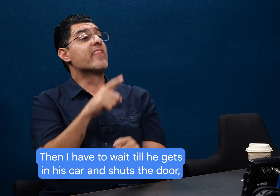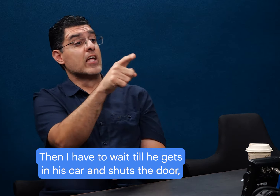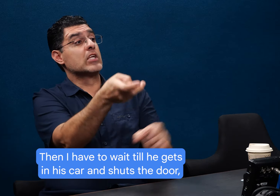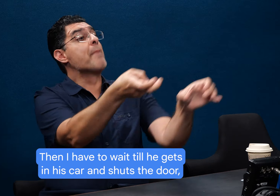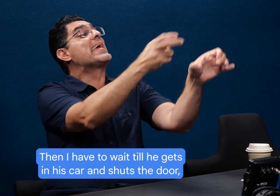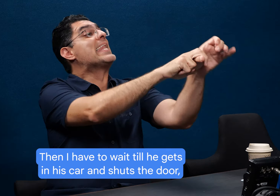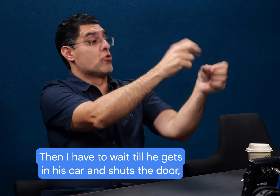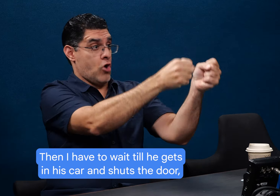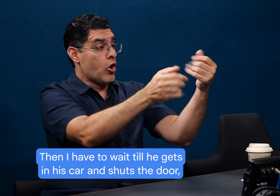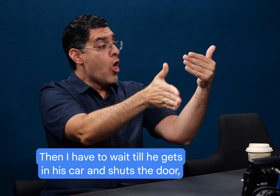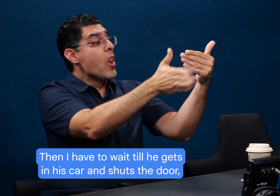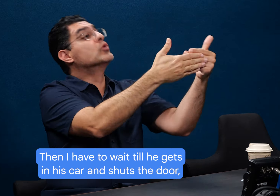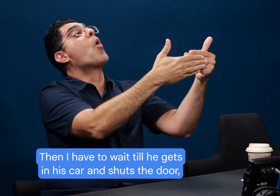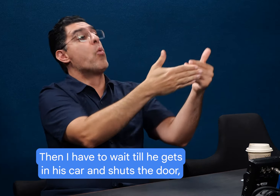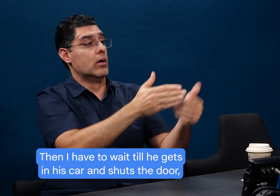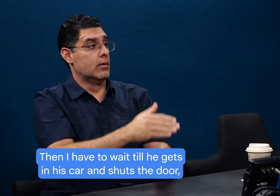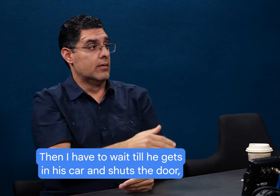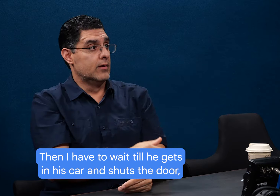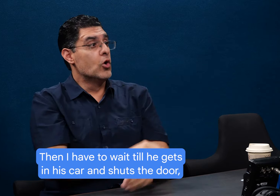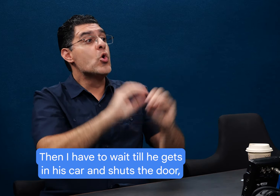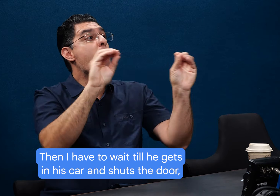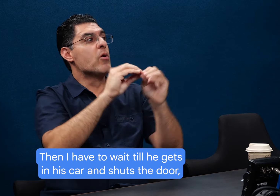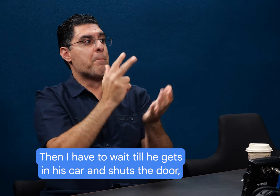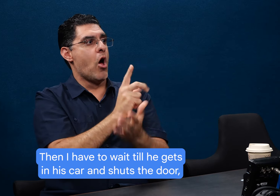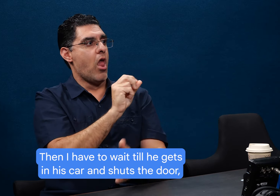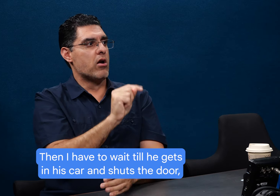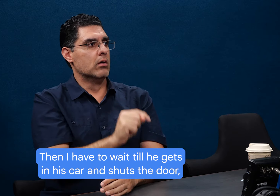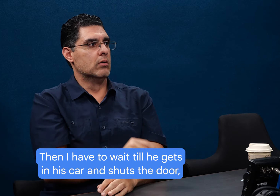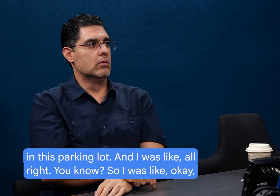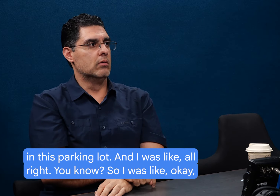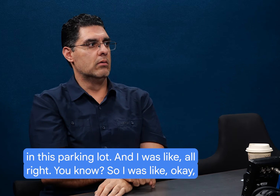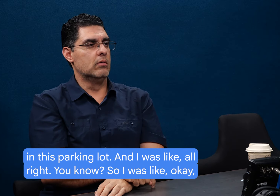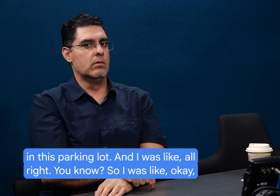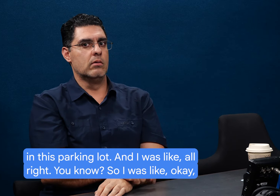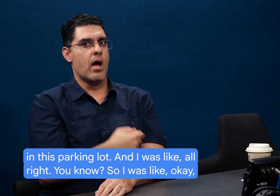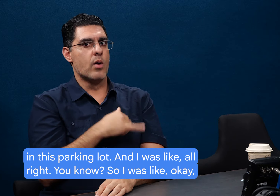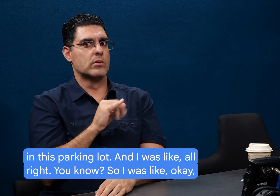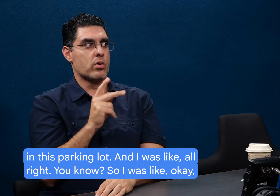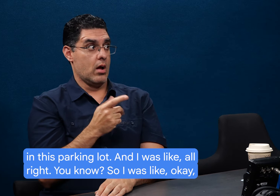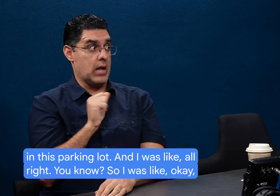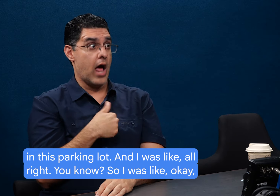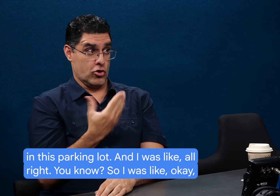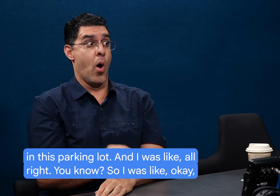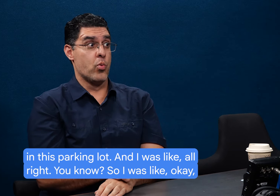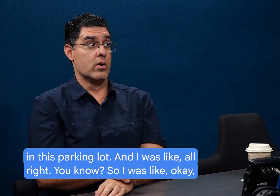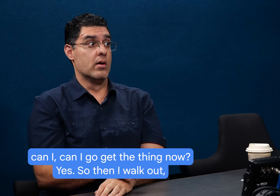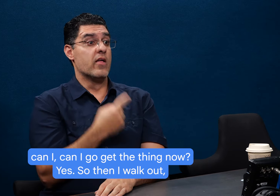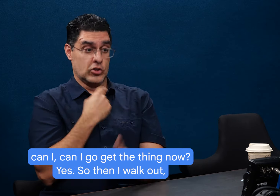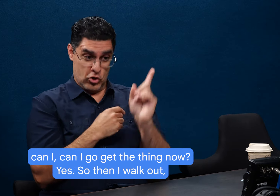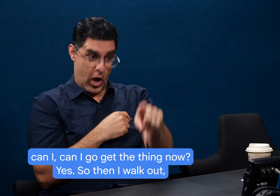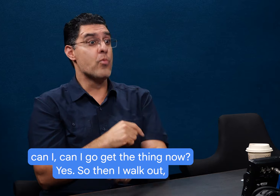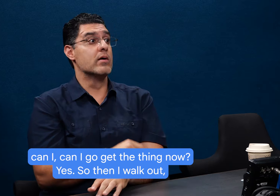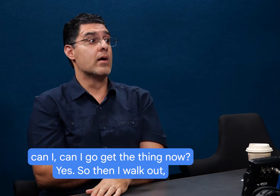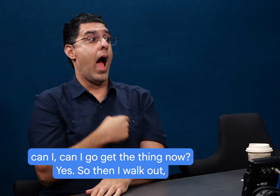Then I have to wait until he gets in his car and shuts the door in this parking lot. And I was like, all right. So I was like, OK, can